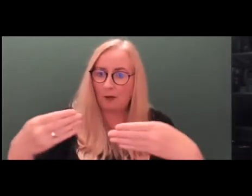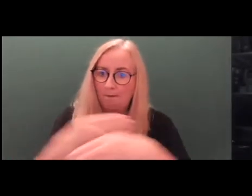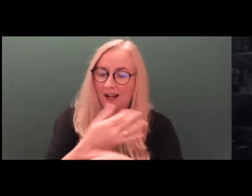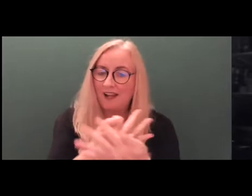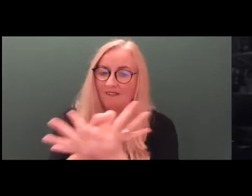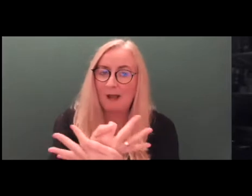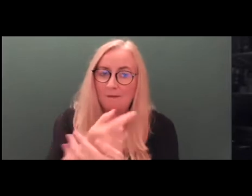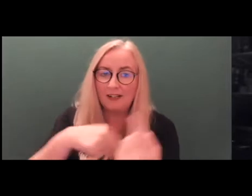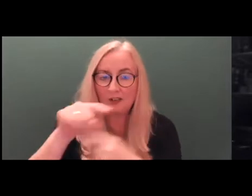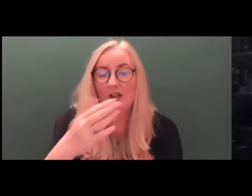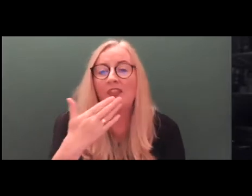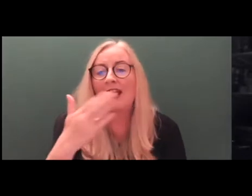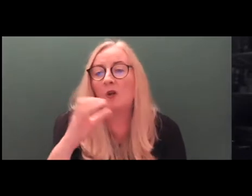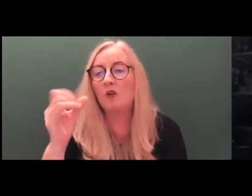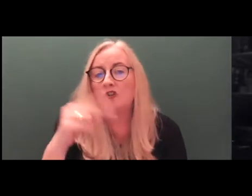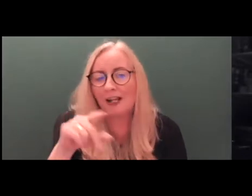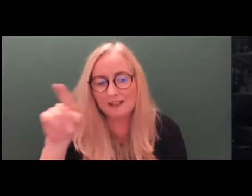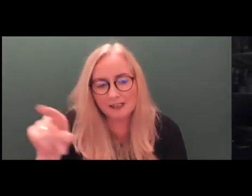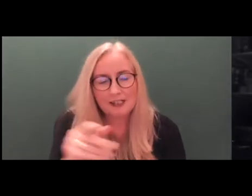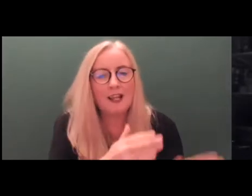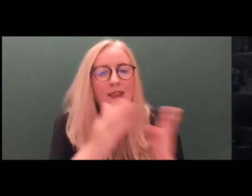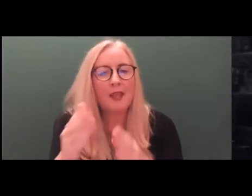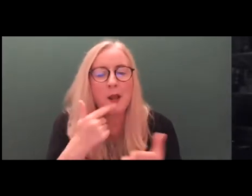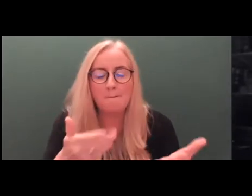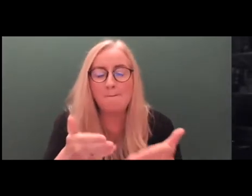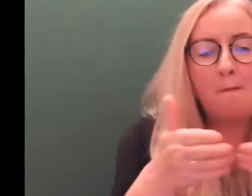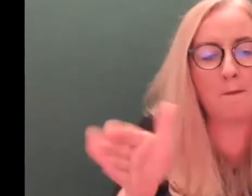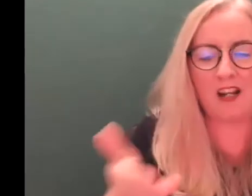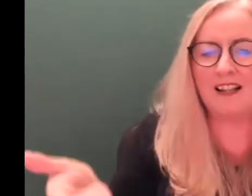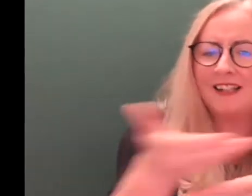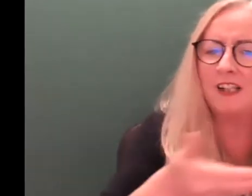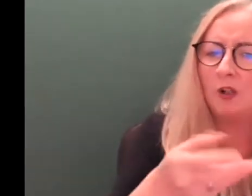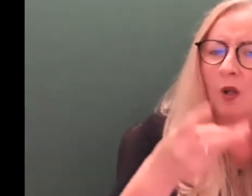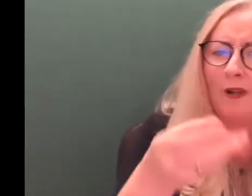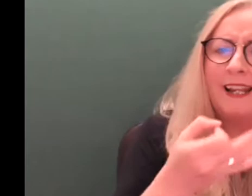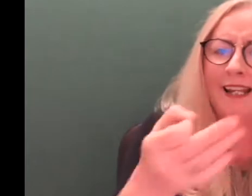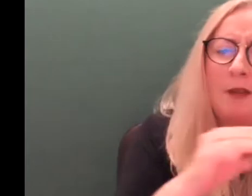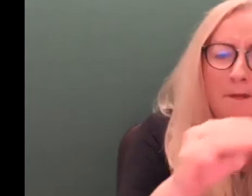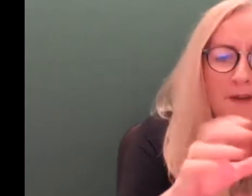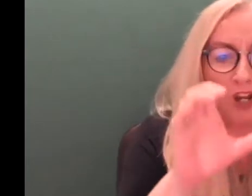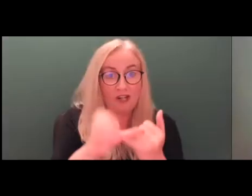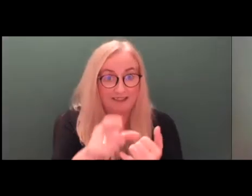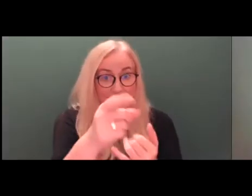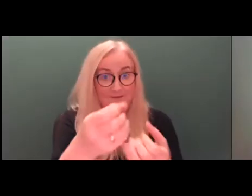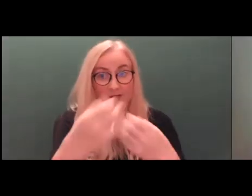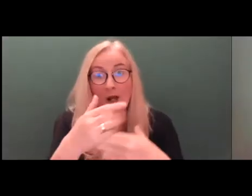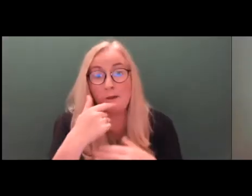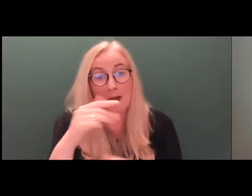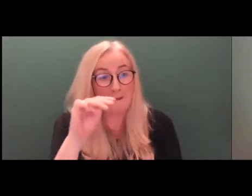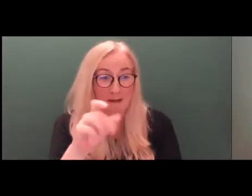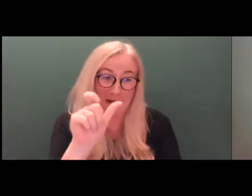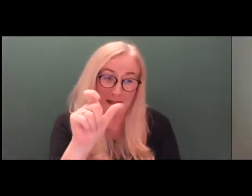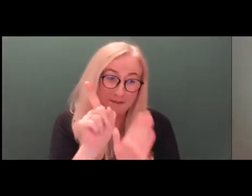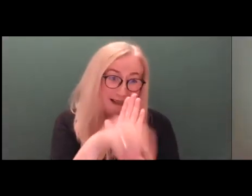Thank you, John. And hopefully the public consultations that were mentioned earlier will provide an opportunity to do that. Well, it might be a bit late in the day,